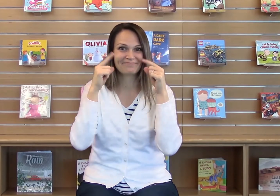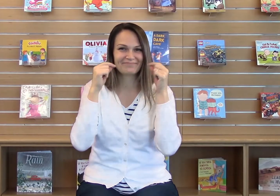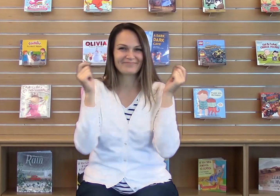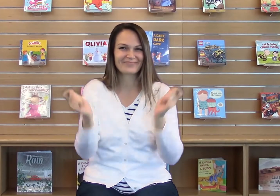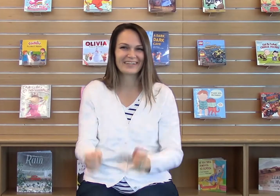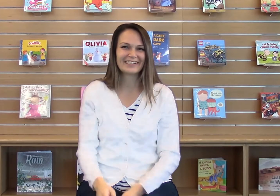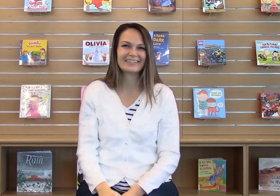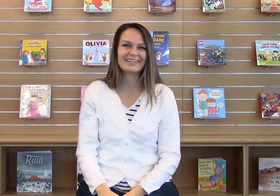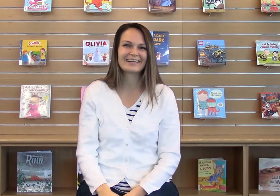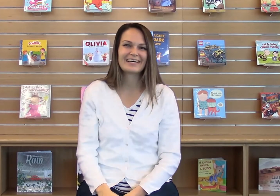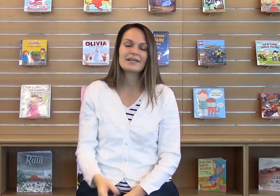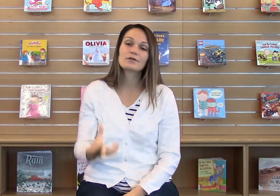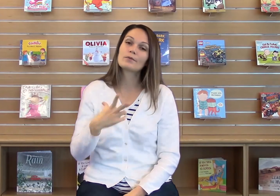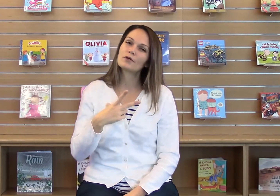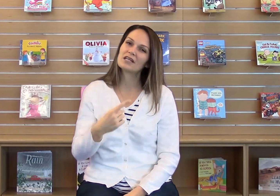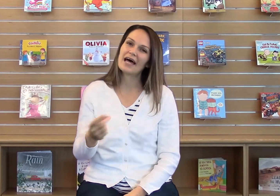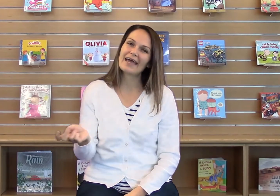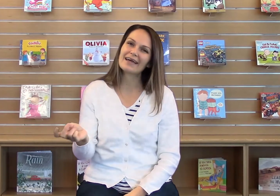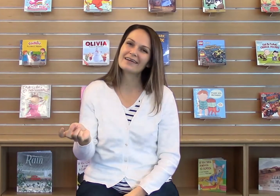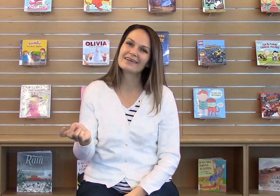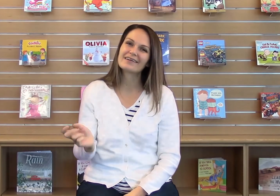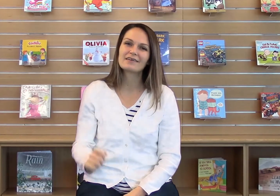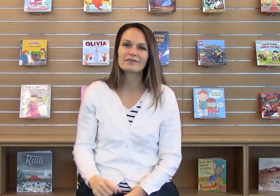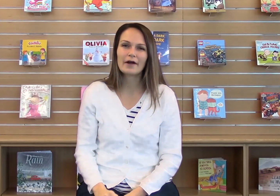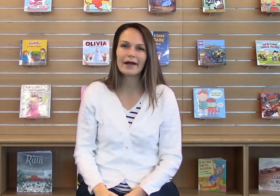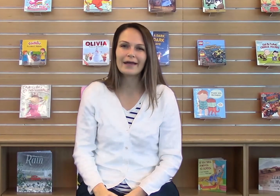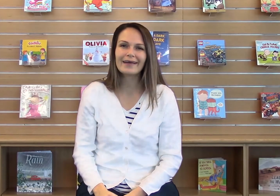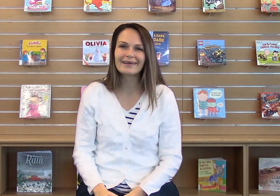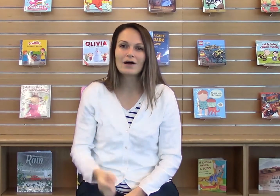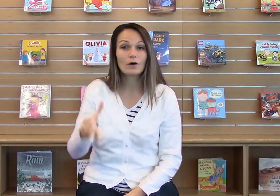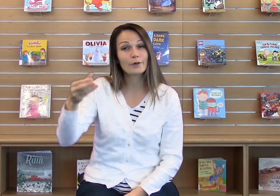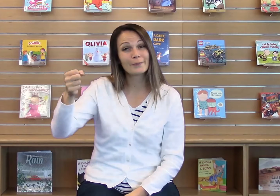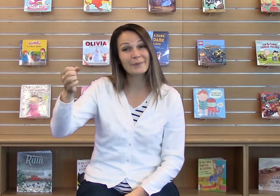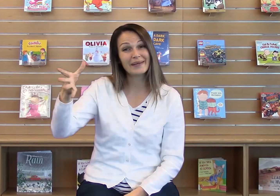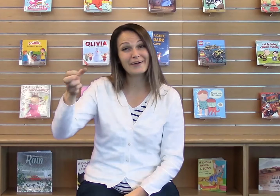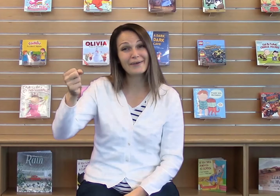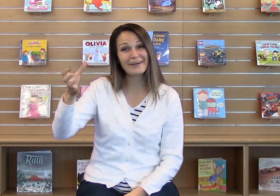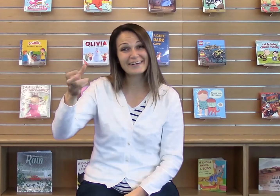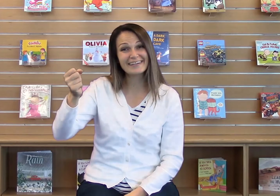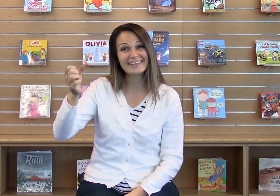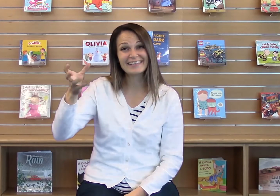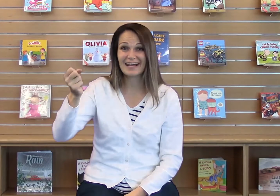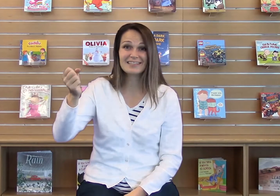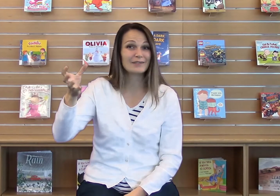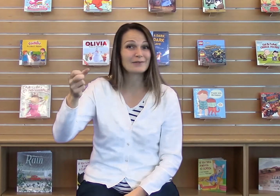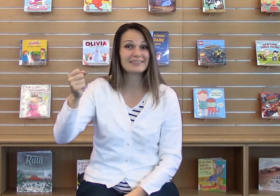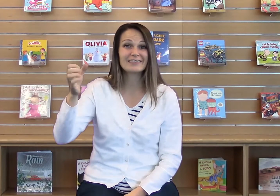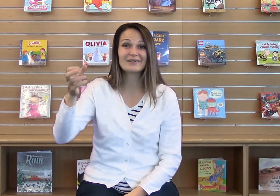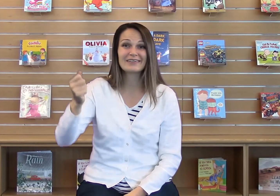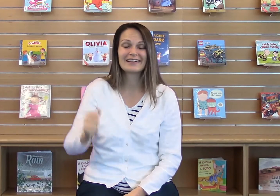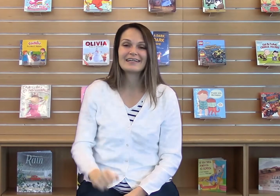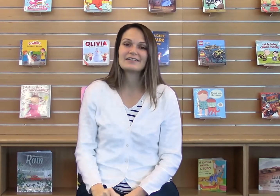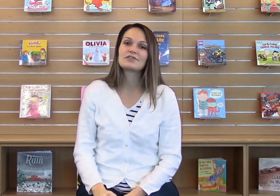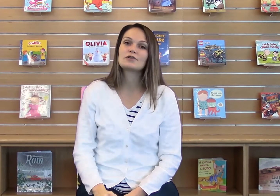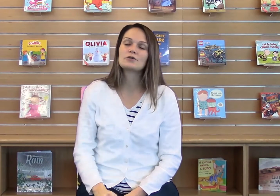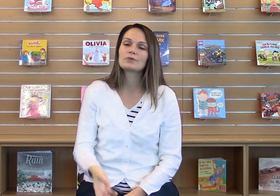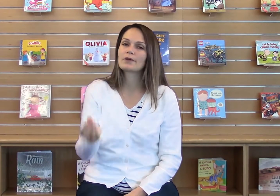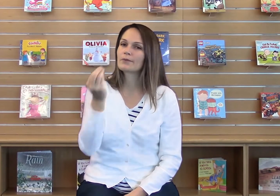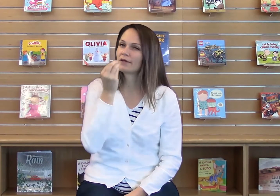Very good. Do you remember like? Right? Or milk? That's a good one too. Do you remember